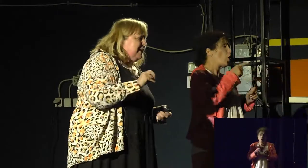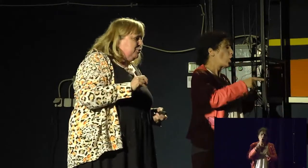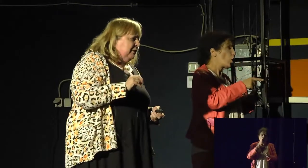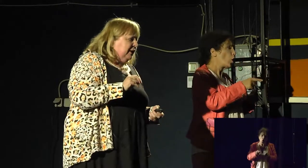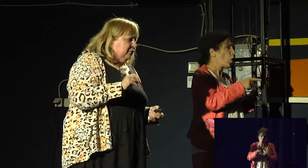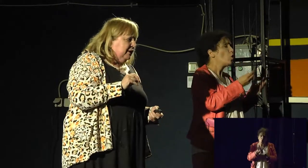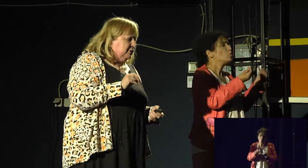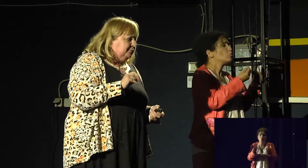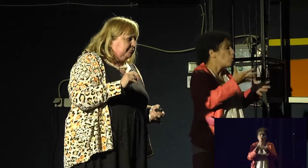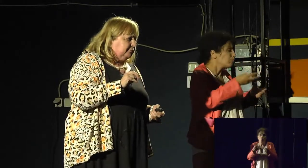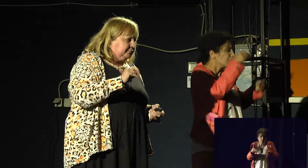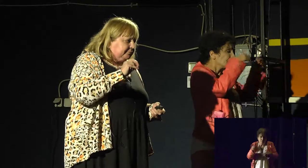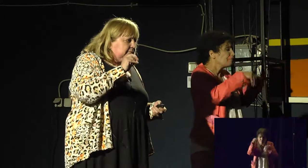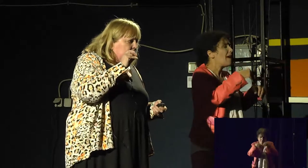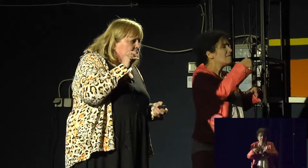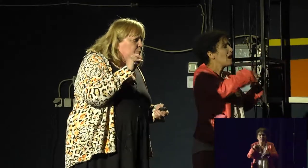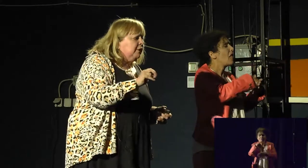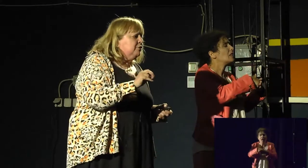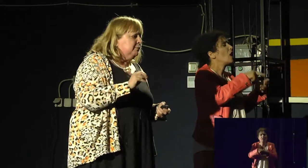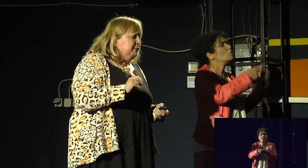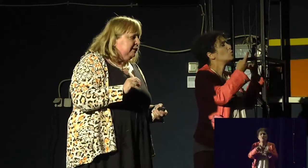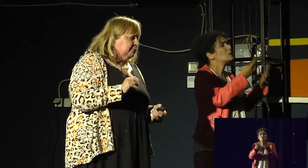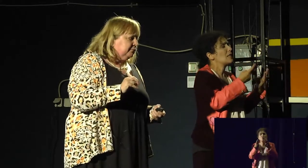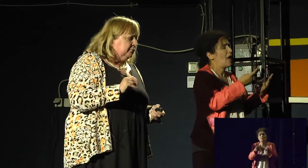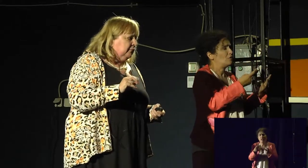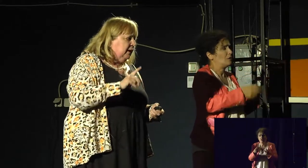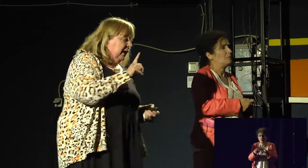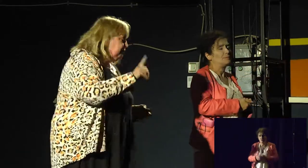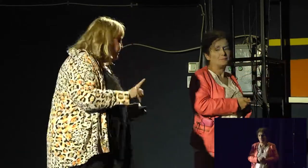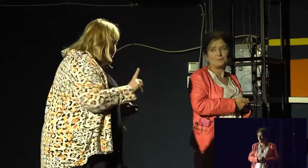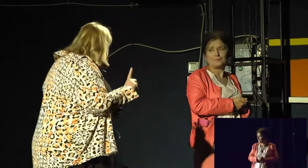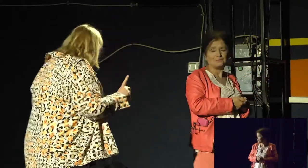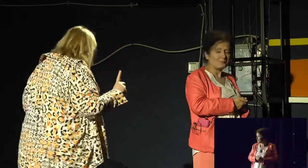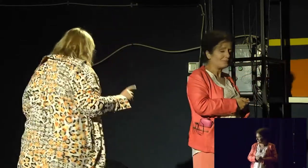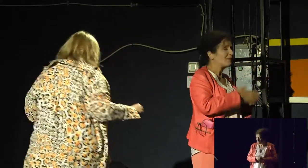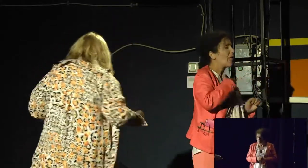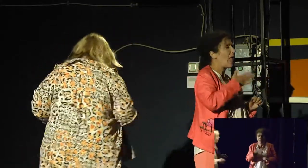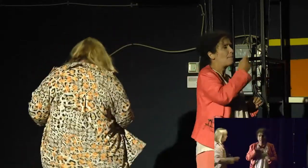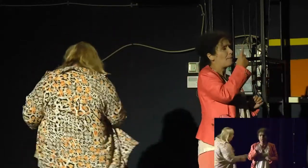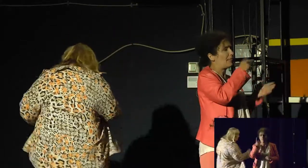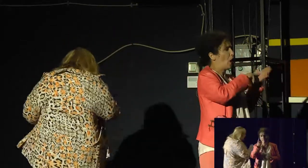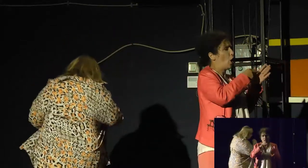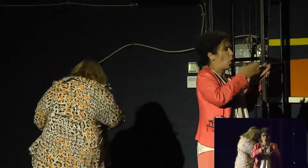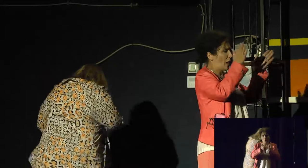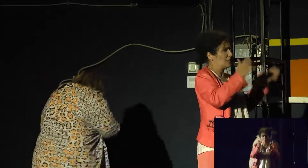What is sexuality education? What does it mean? I have to take one sip, sorry.